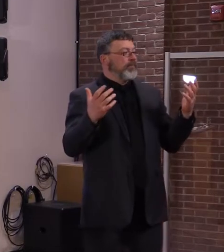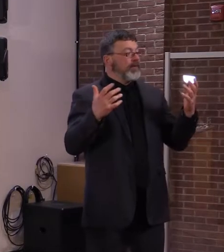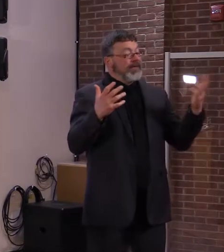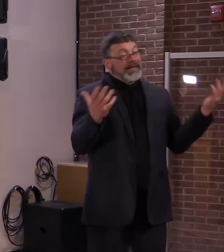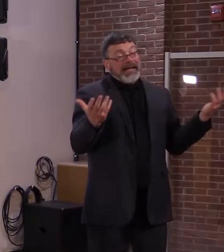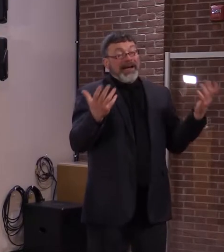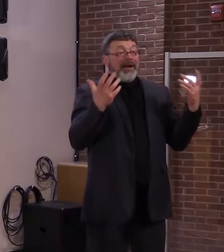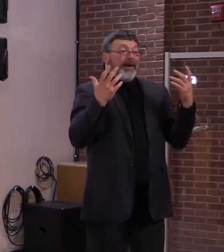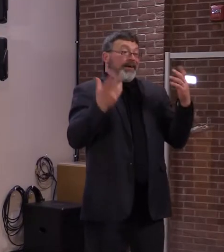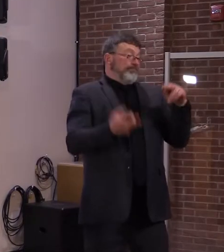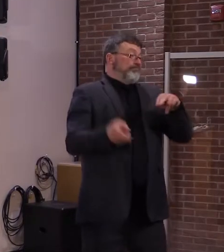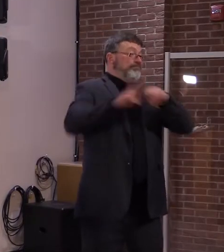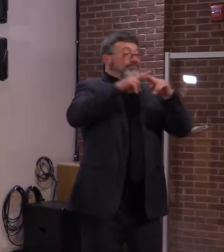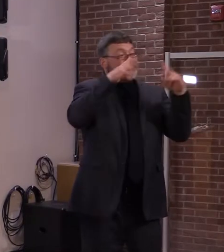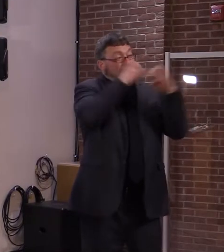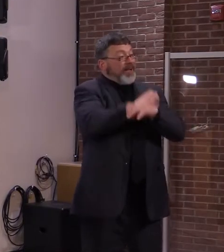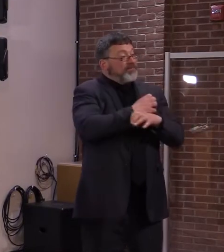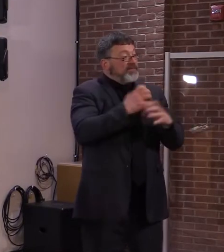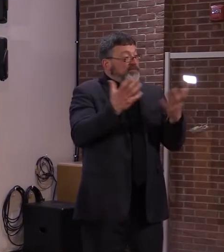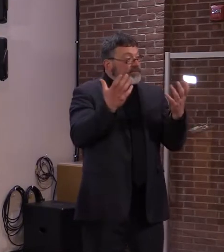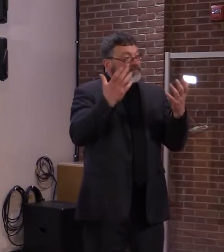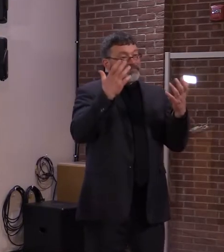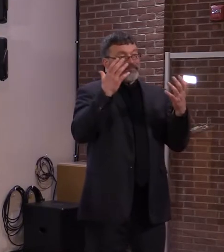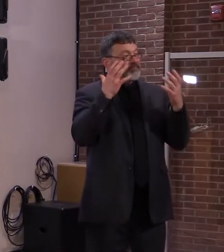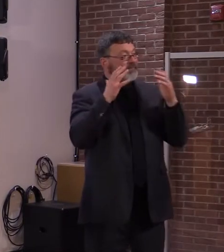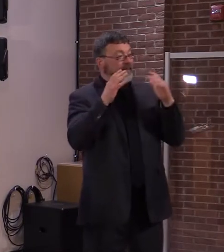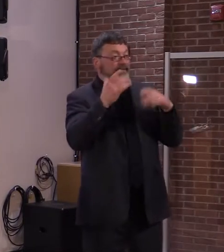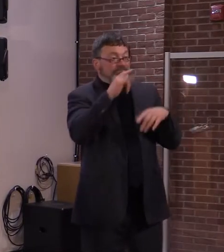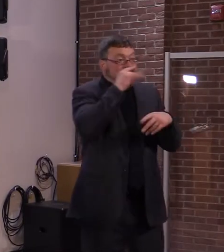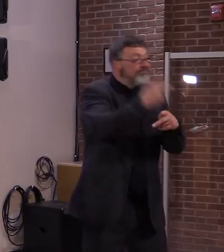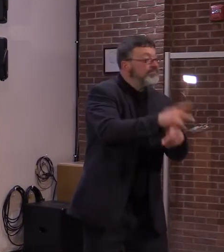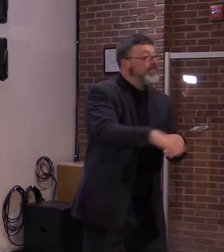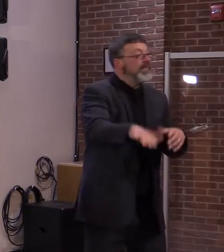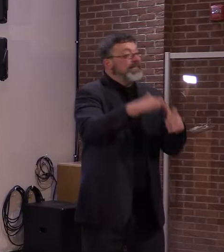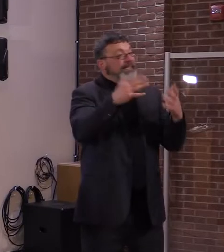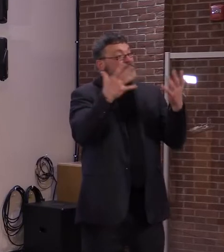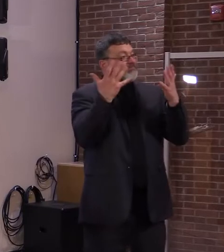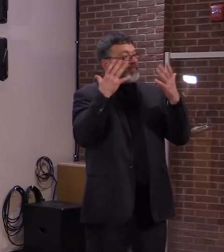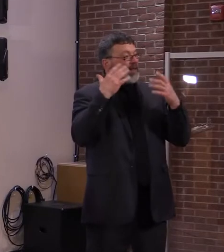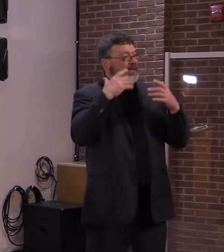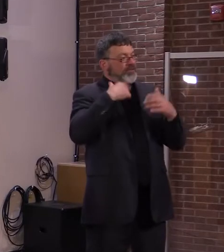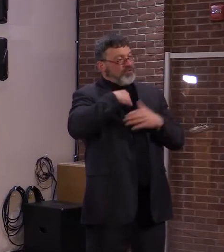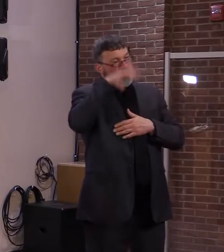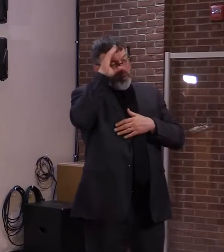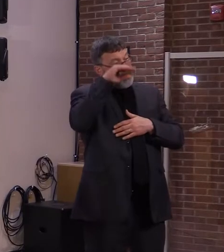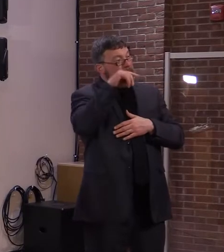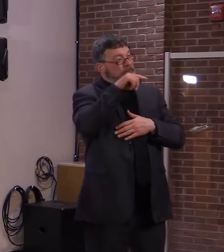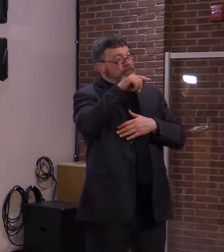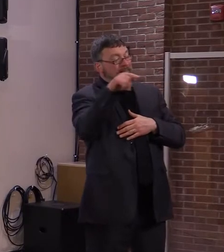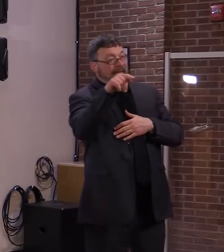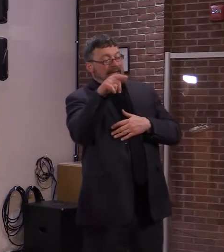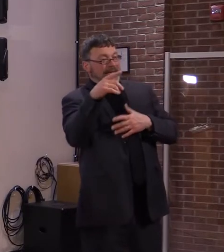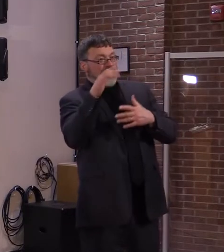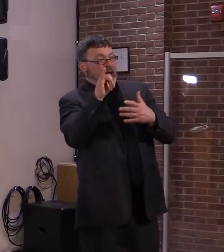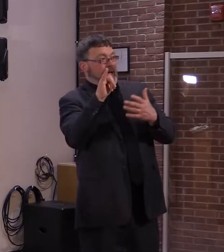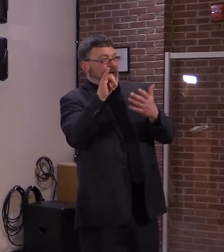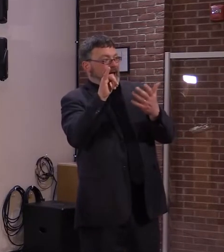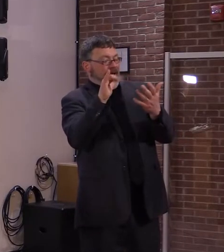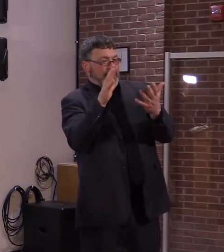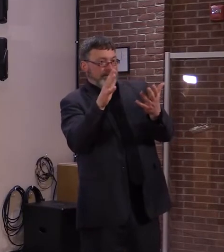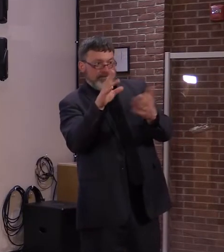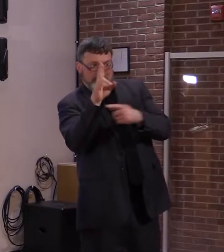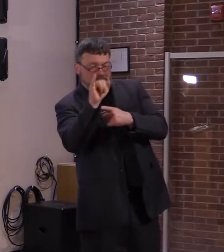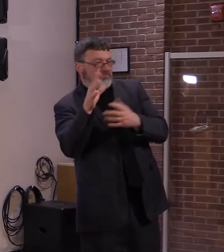as being a part of the solution. And we do have opportunities in Vermont and